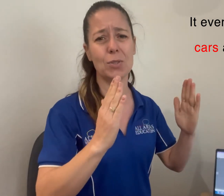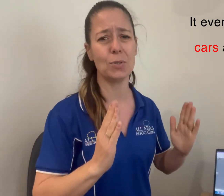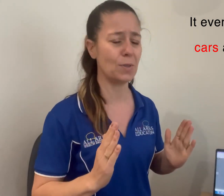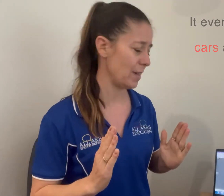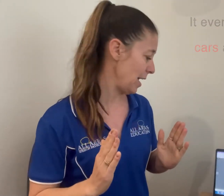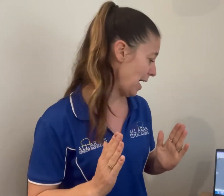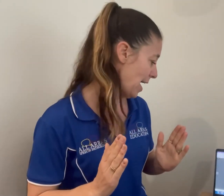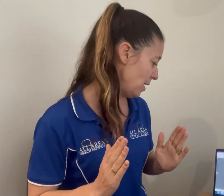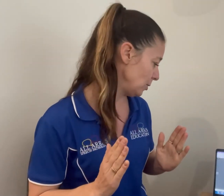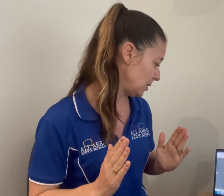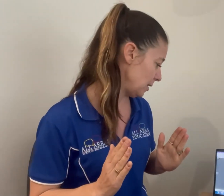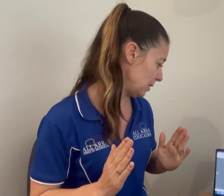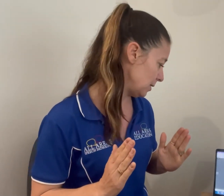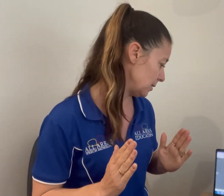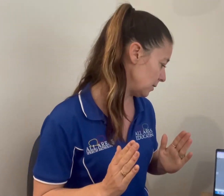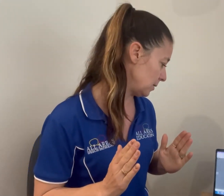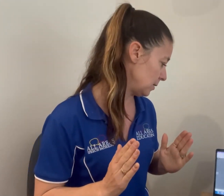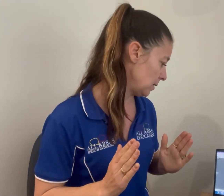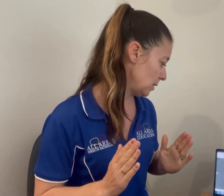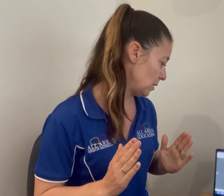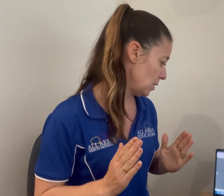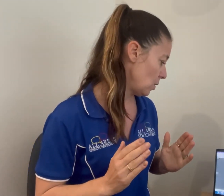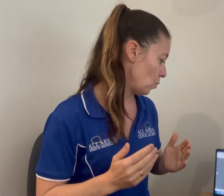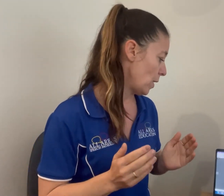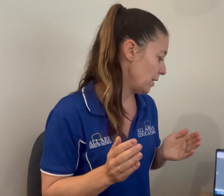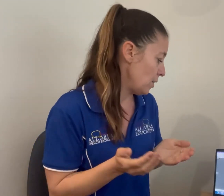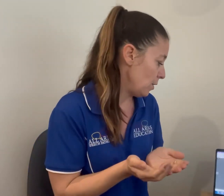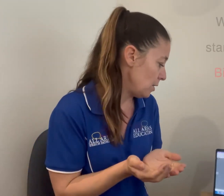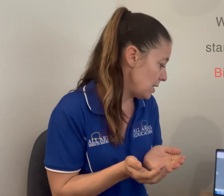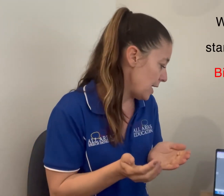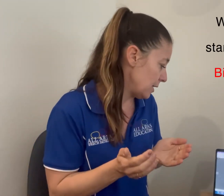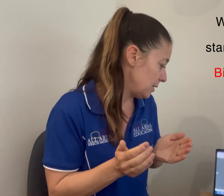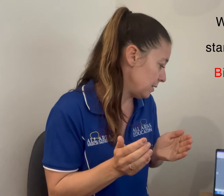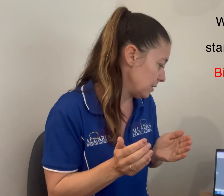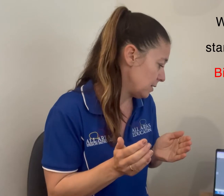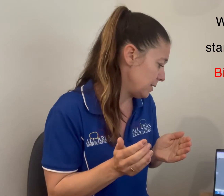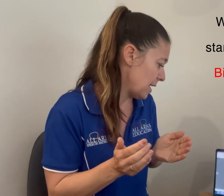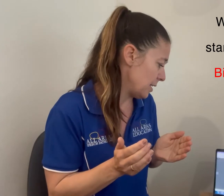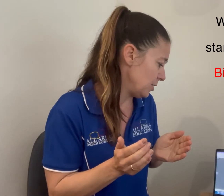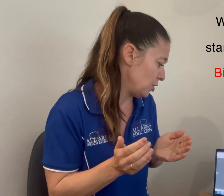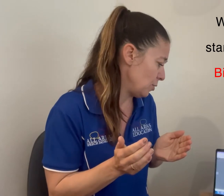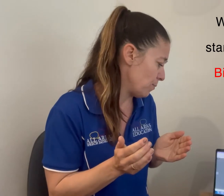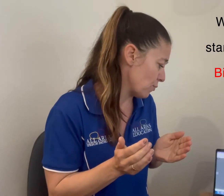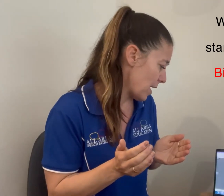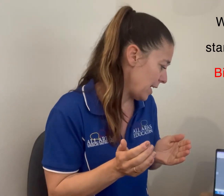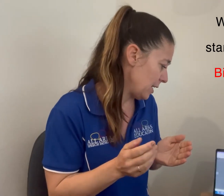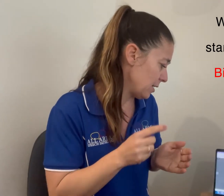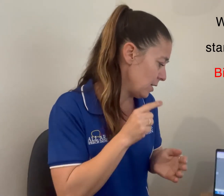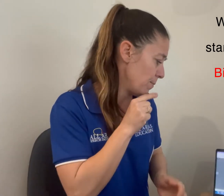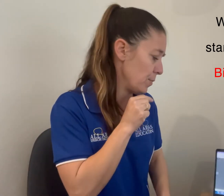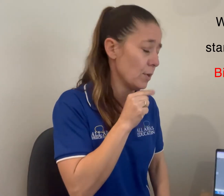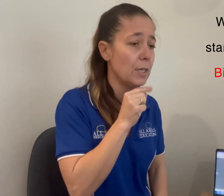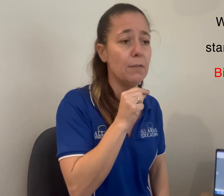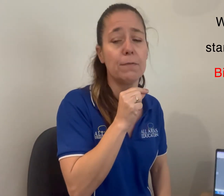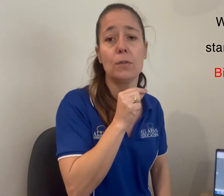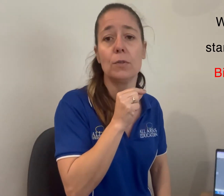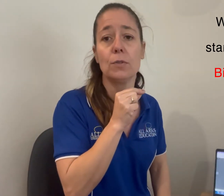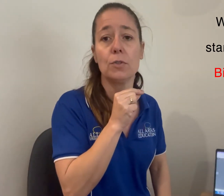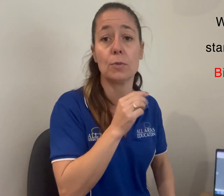the houses. When her nest started to break. Birdie flew to a